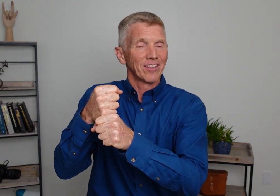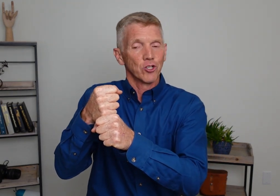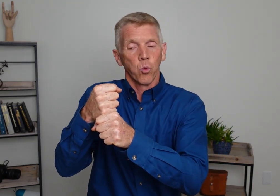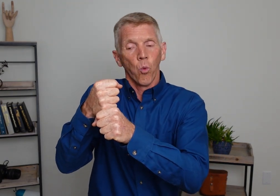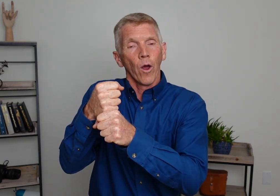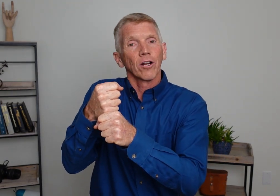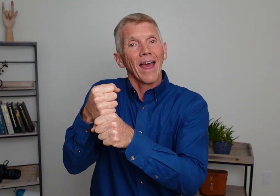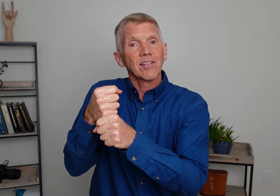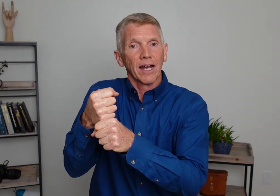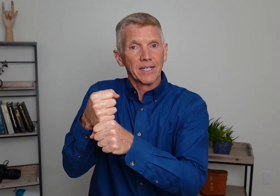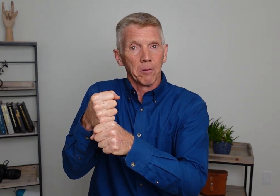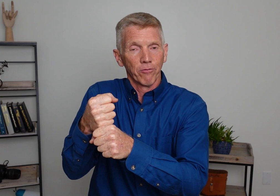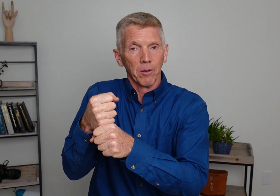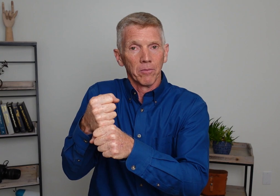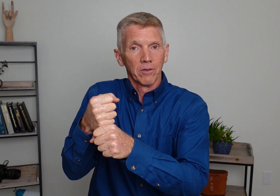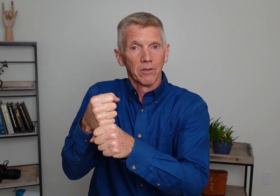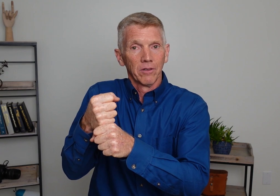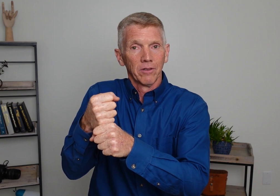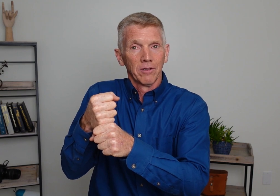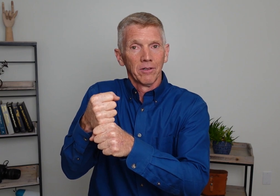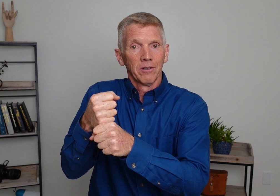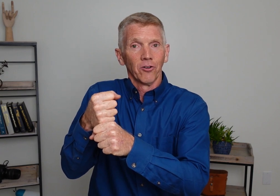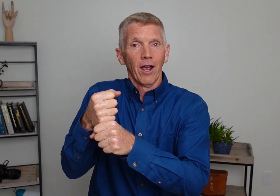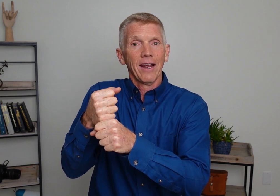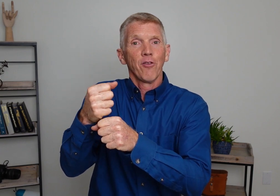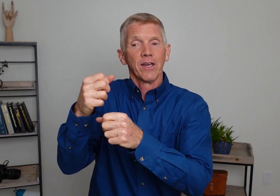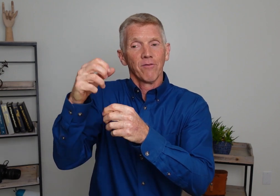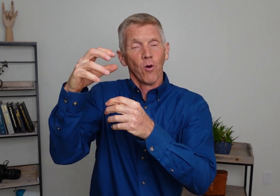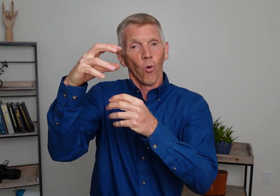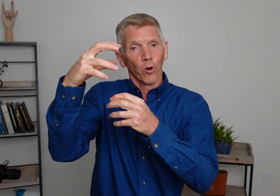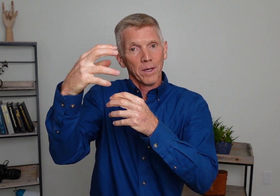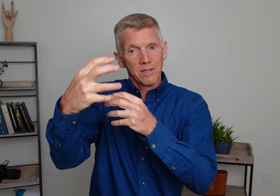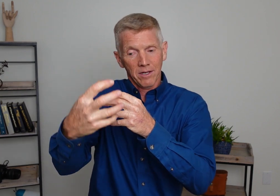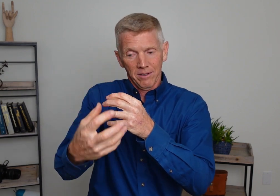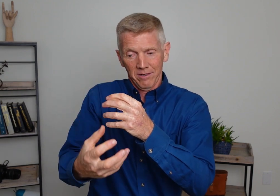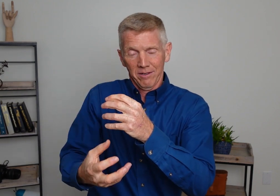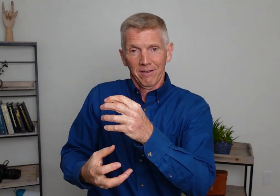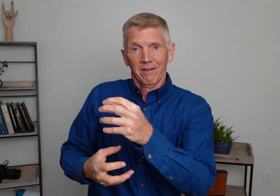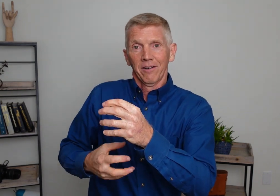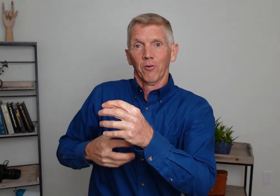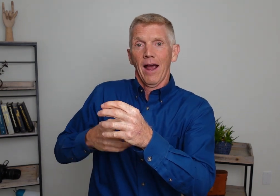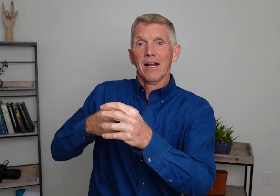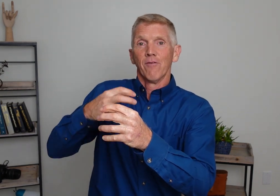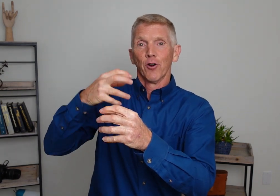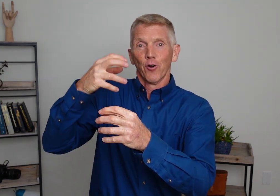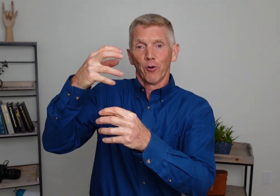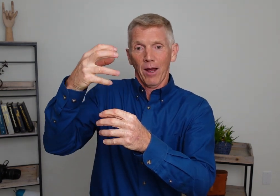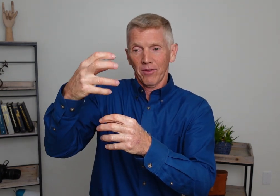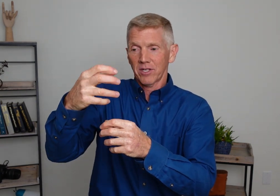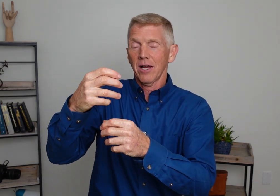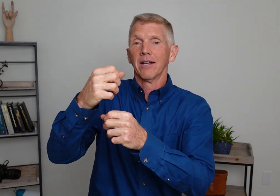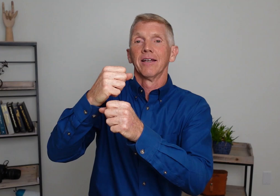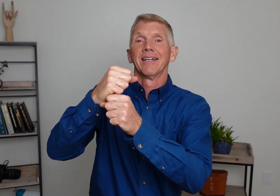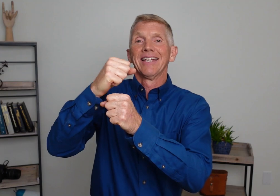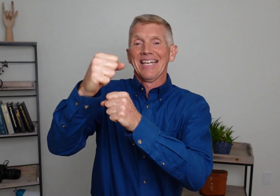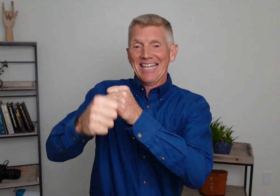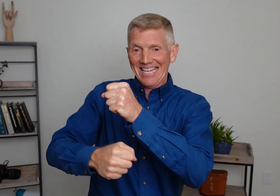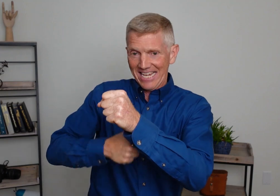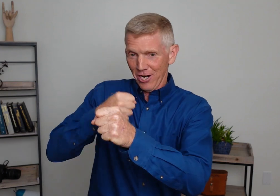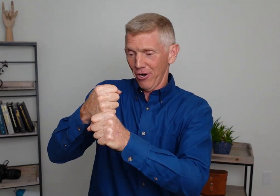this. Where did that sign come from? Right? Think of the orbit. Right? Of the earth around the sun. Year.